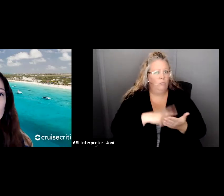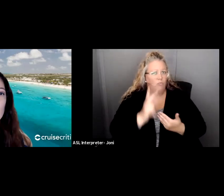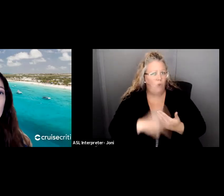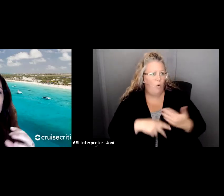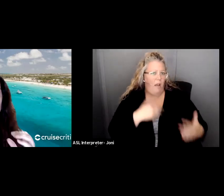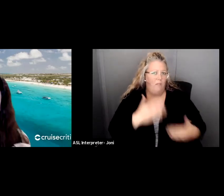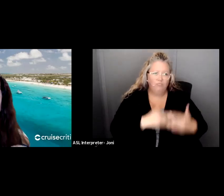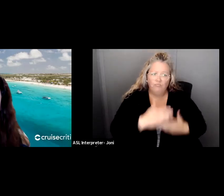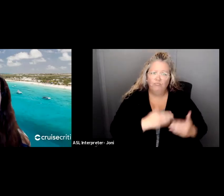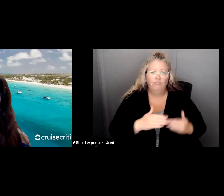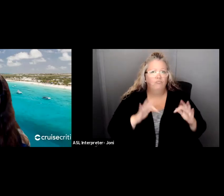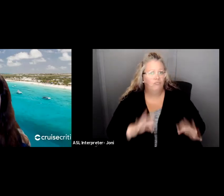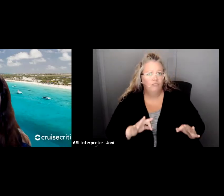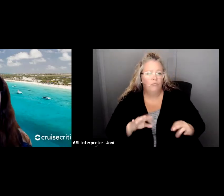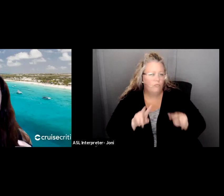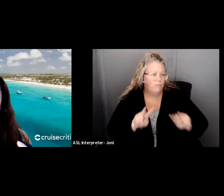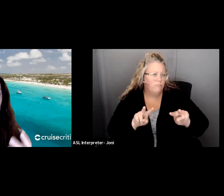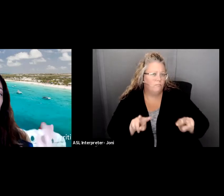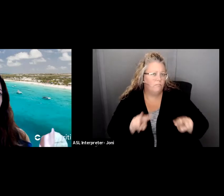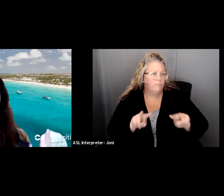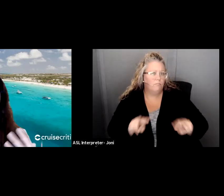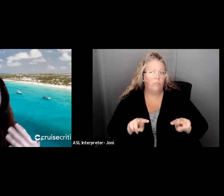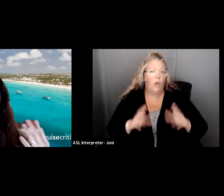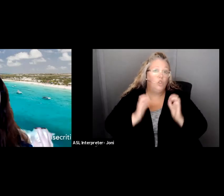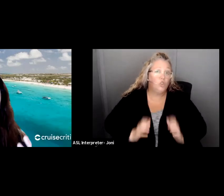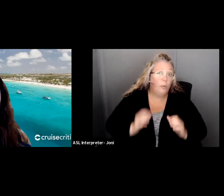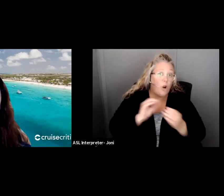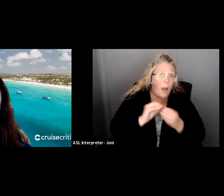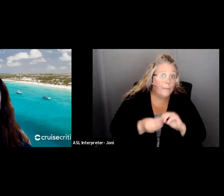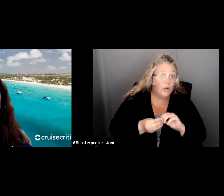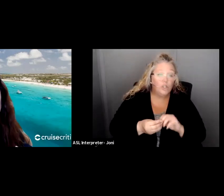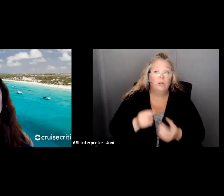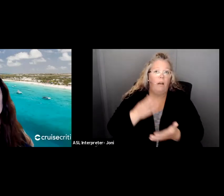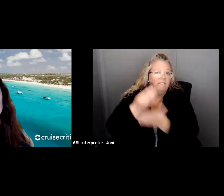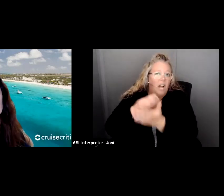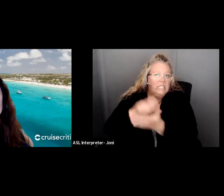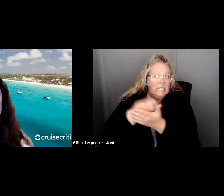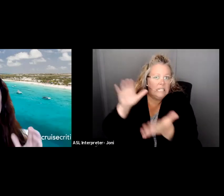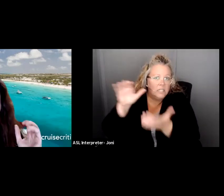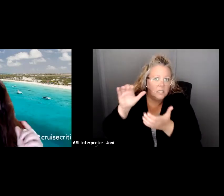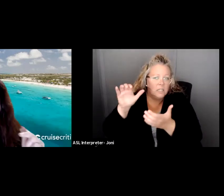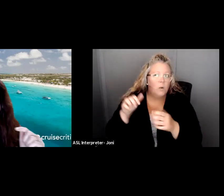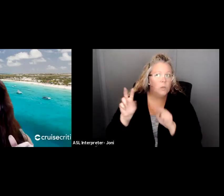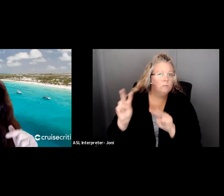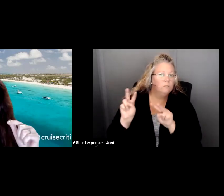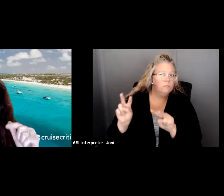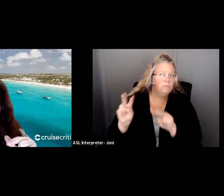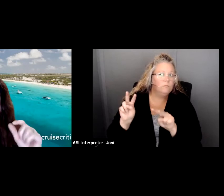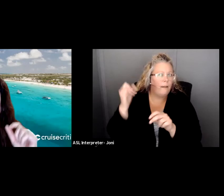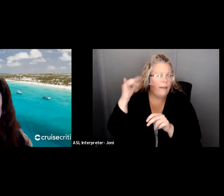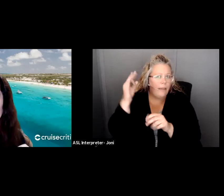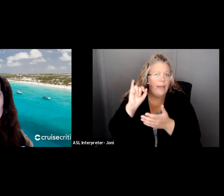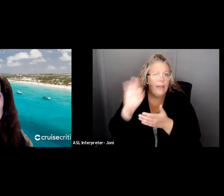consumers met, whatever it might be, funding that you have, something like that. You're looking for the decline. If you have a strategic